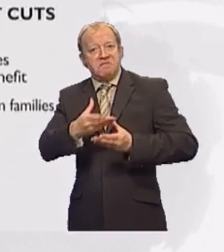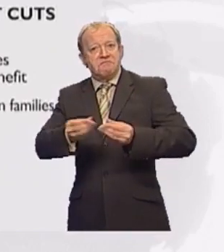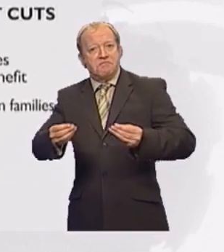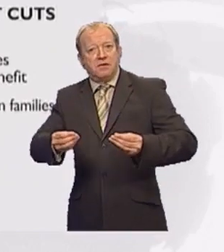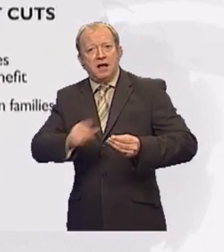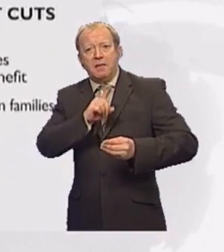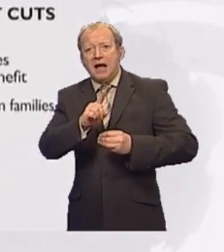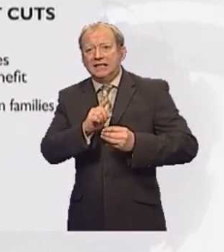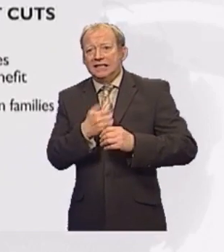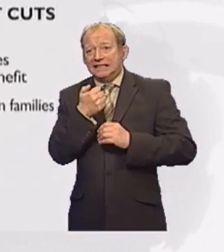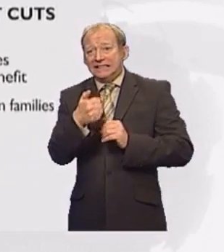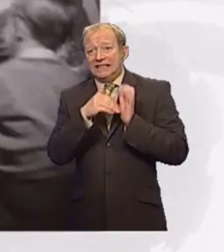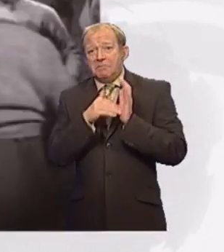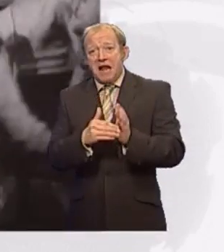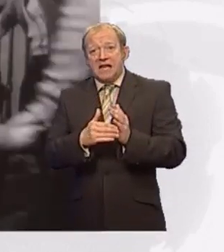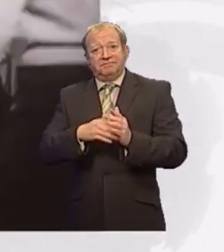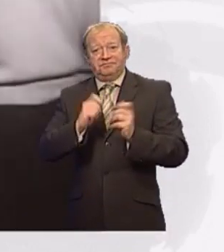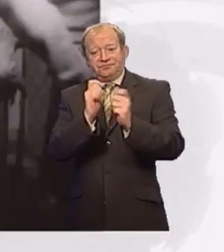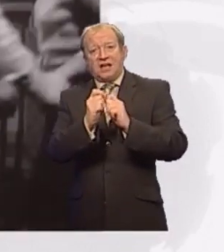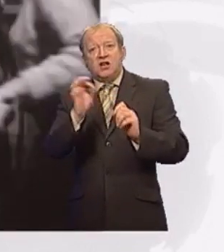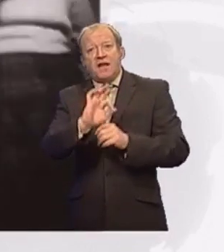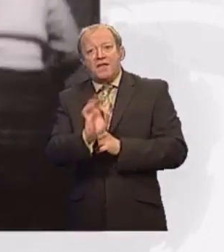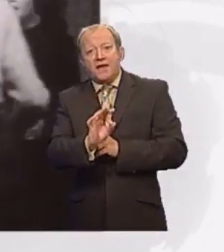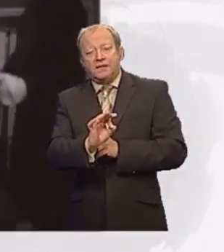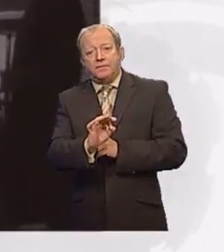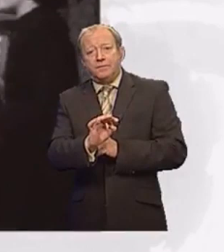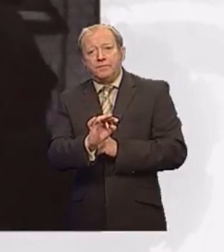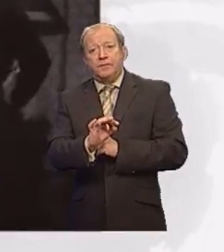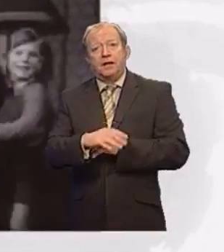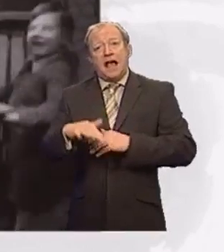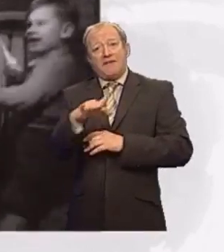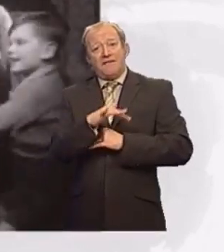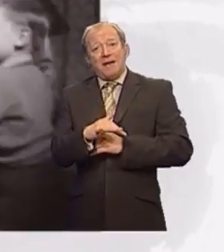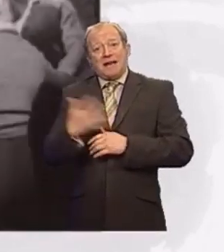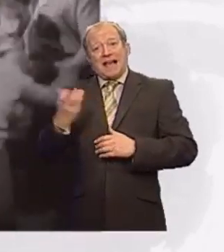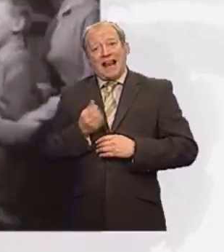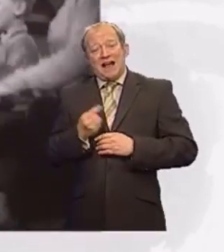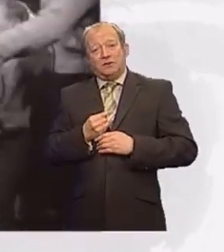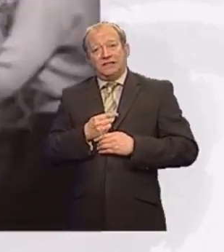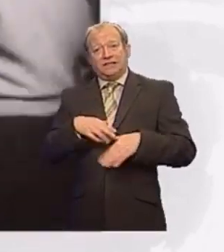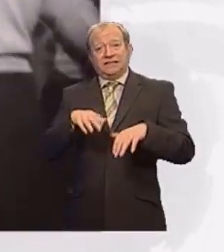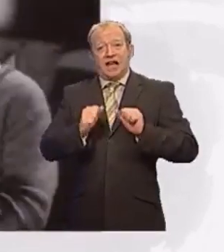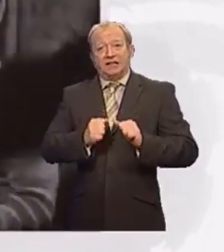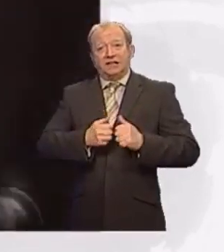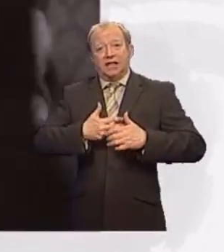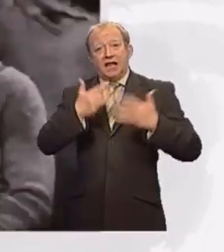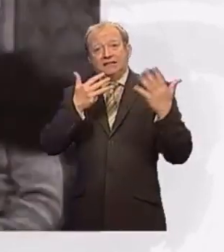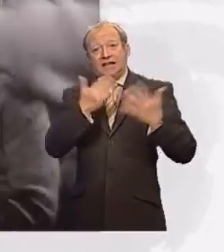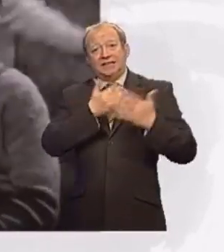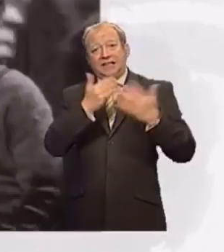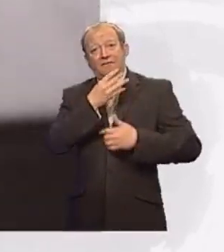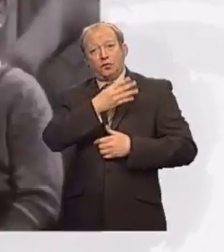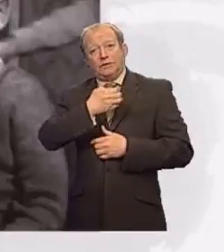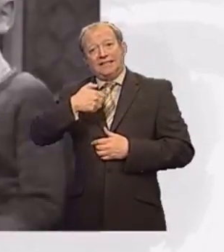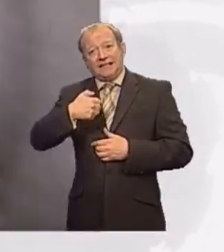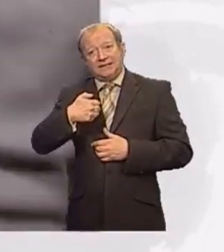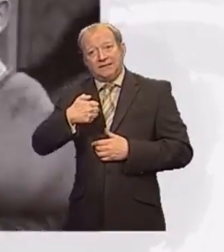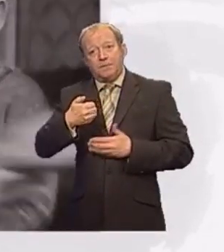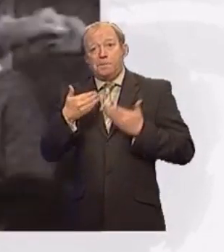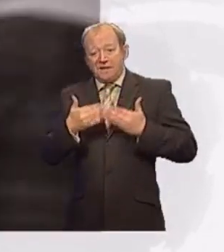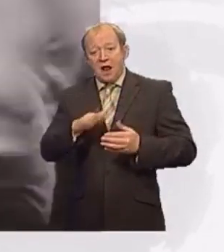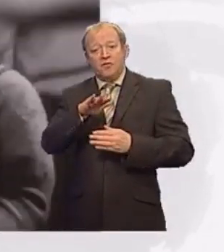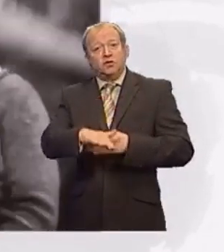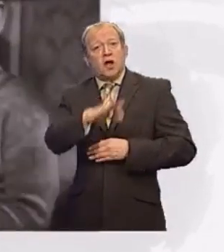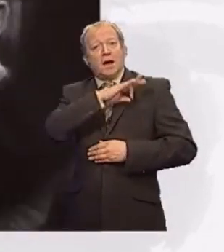6 million will be unaffected. Family allowances were first introduced in 1946. The current child benefit system was